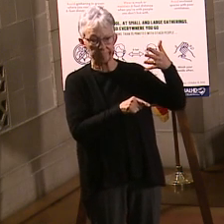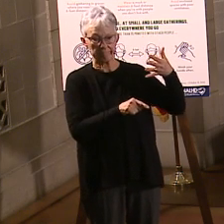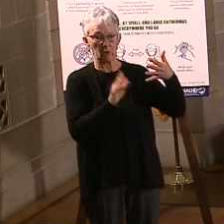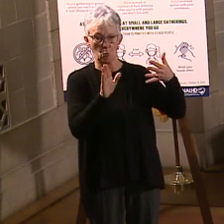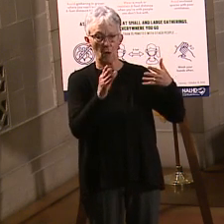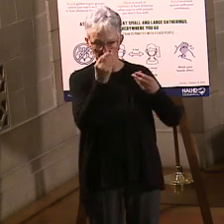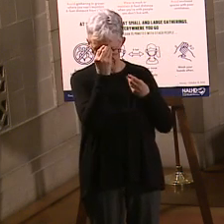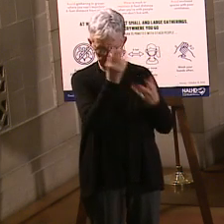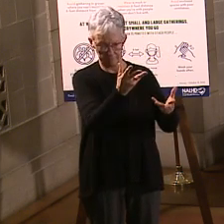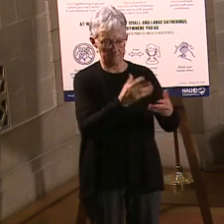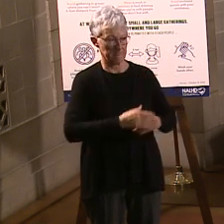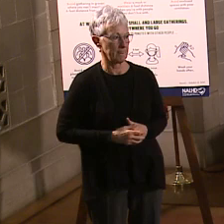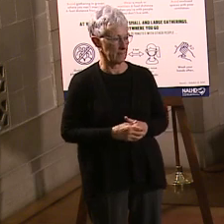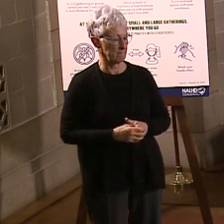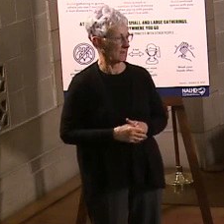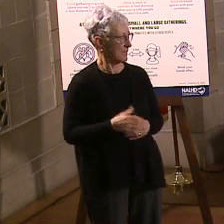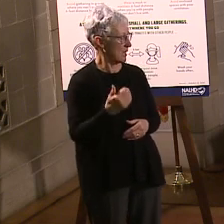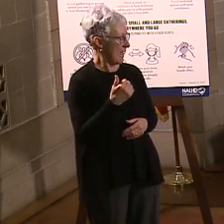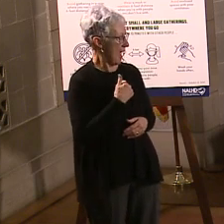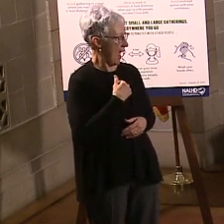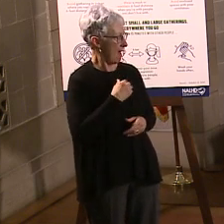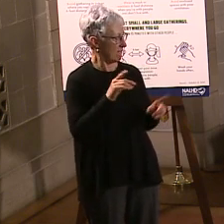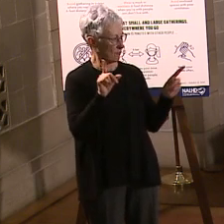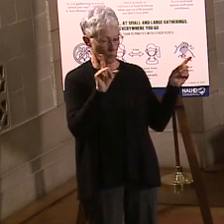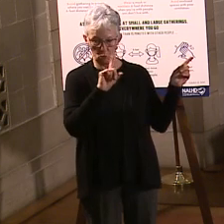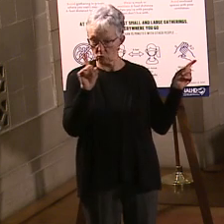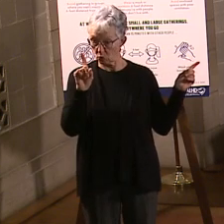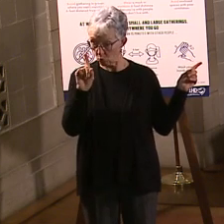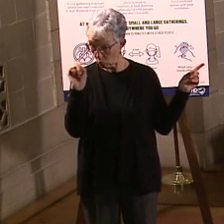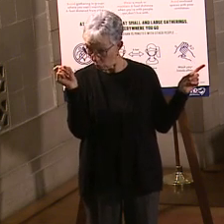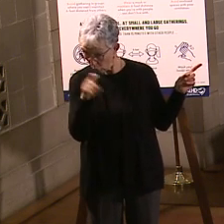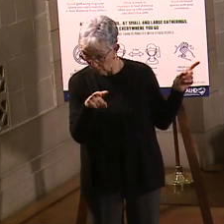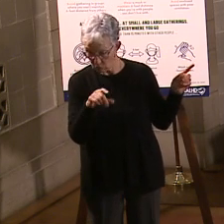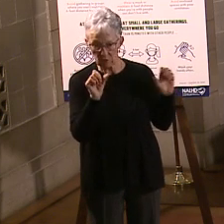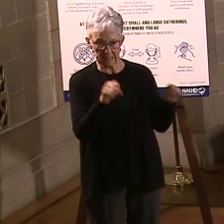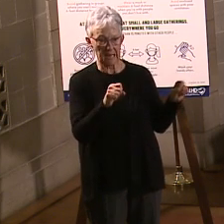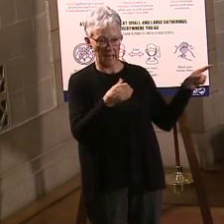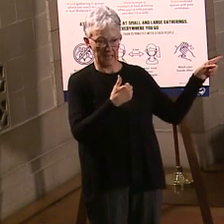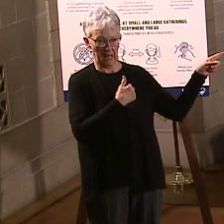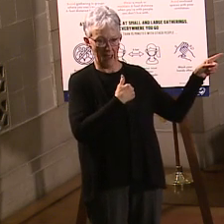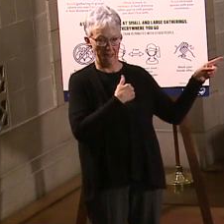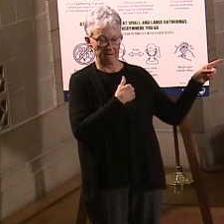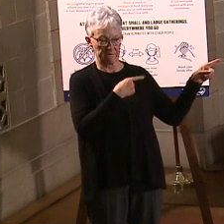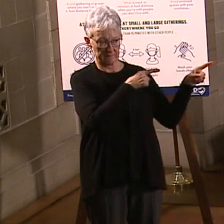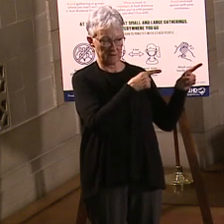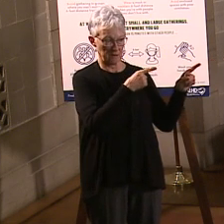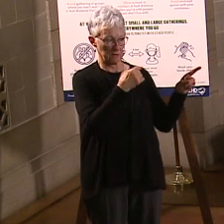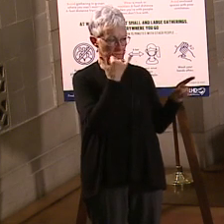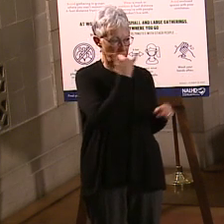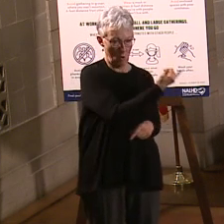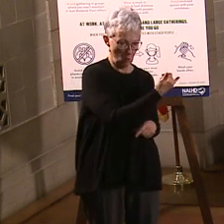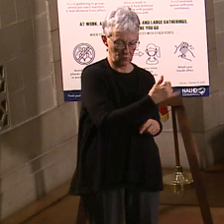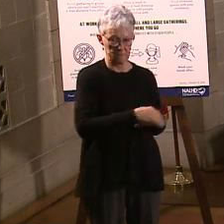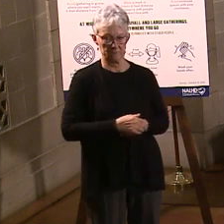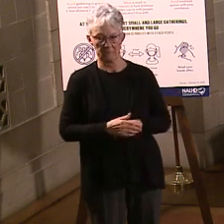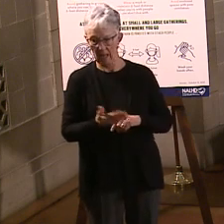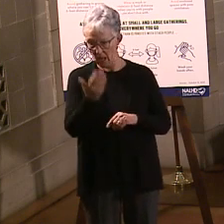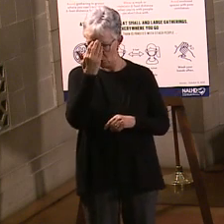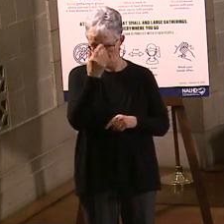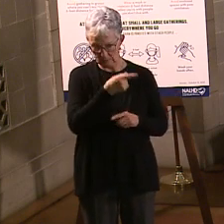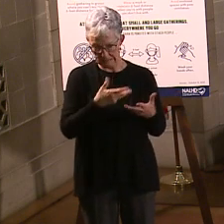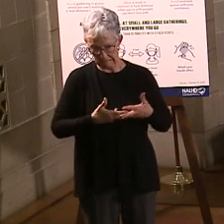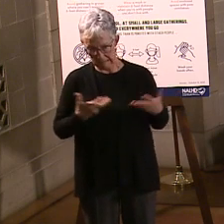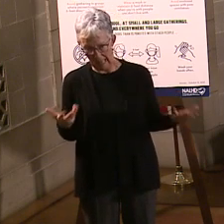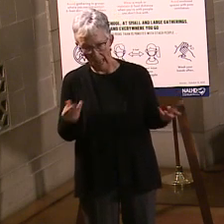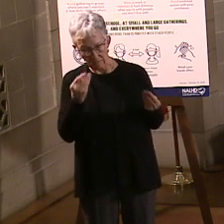questions, and training materials on the website. And you can see the address here, and we will publish that. So closing. I know this is a lot of information. I hope this was helpful.